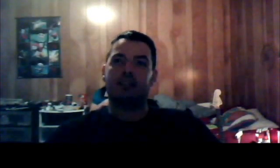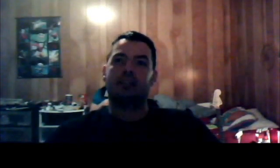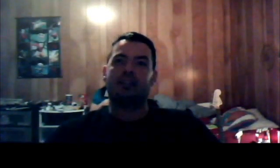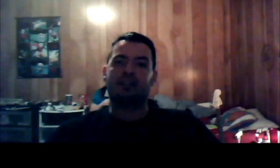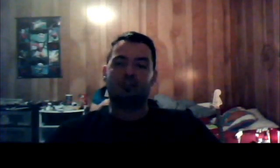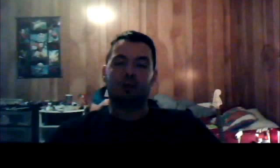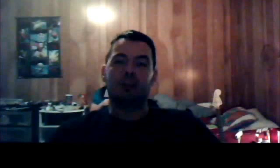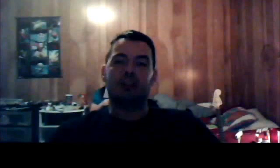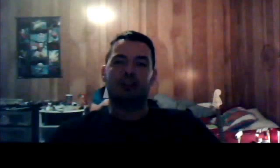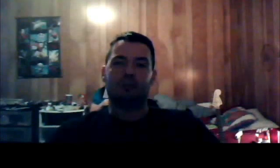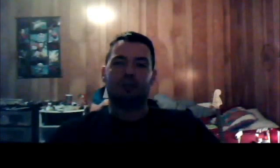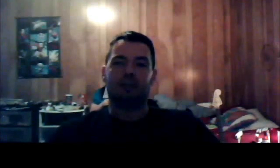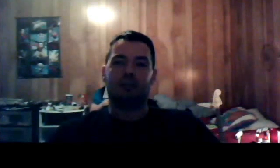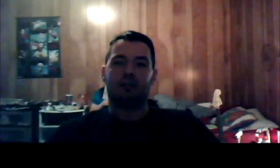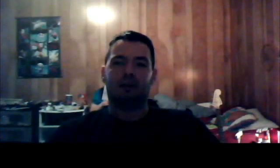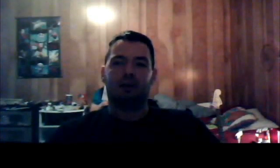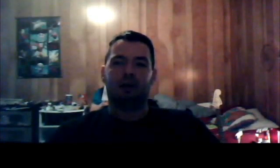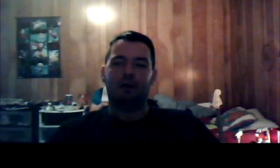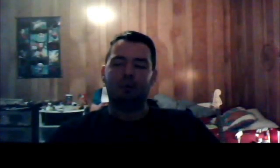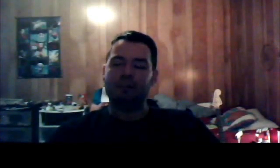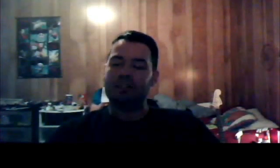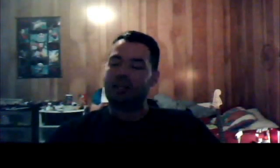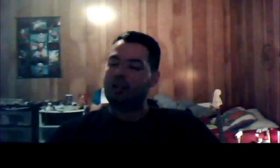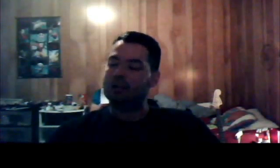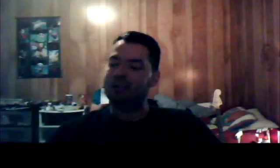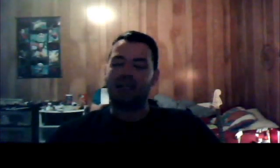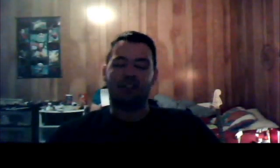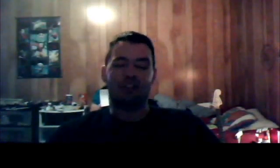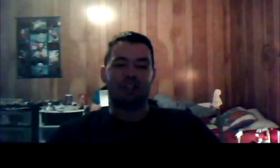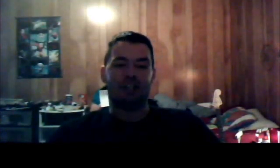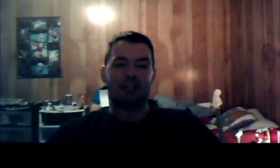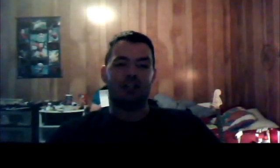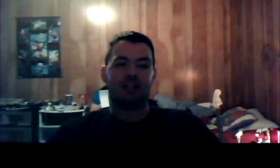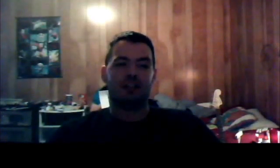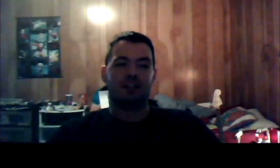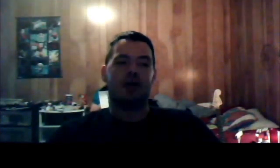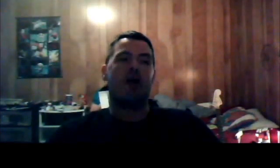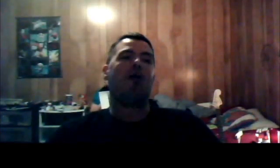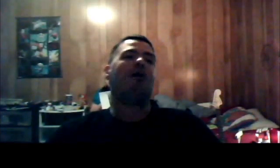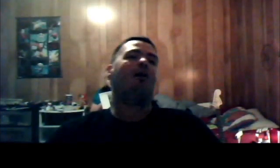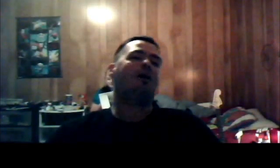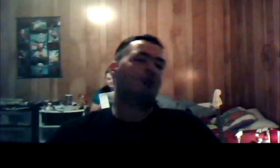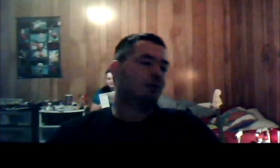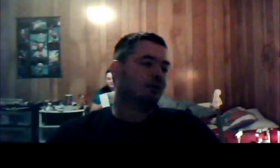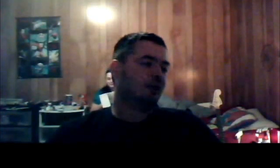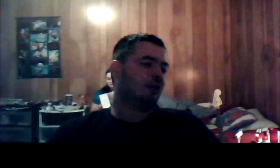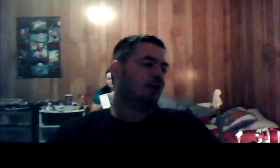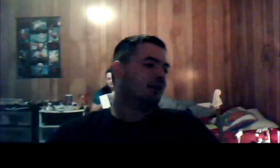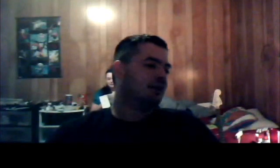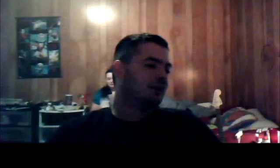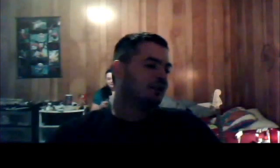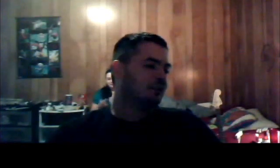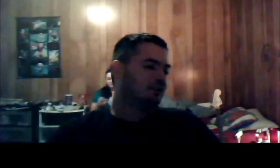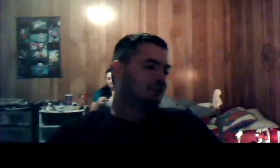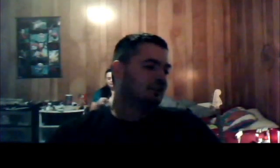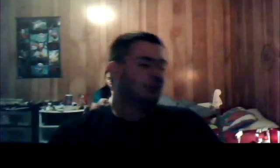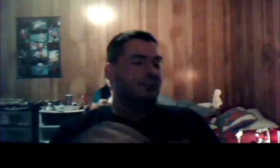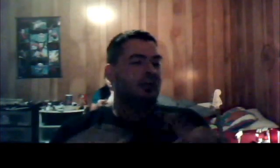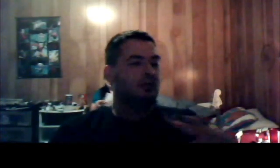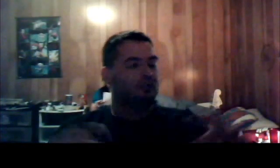He won. He won. Oh, what the hell was that shit? Oh, okay. Because the narr...